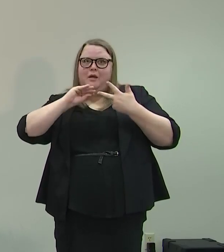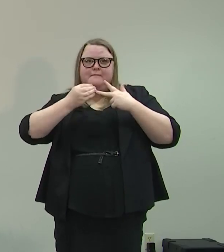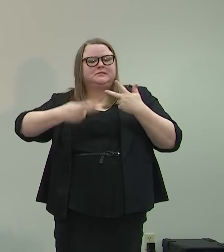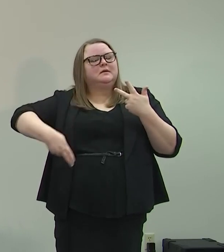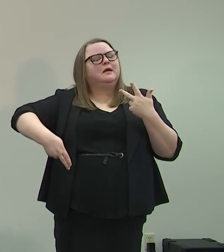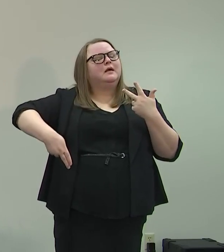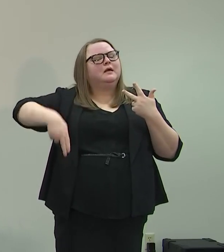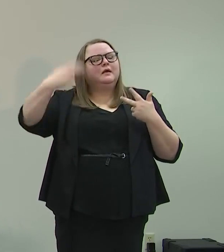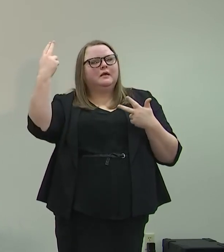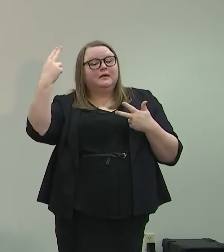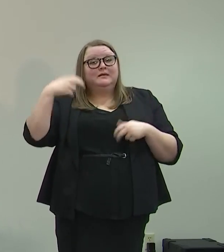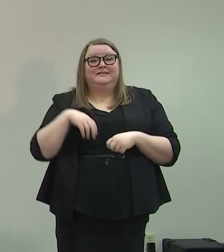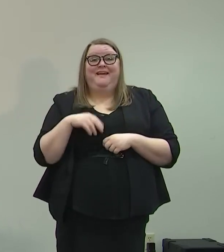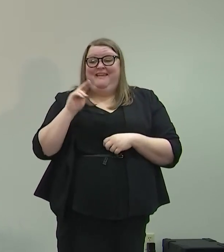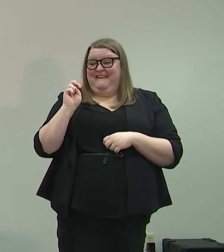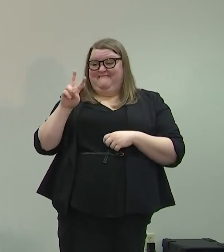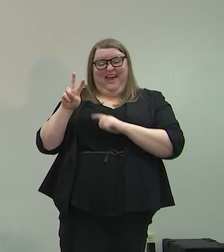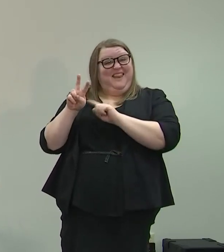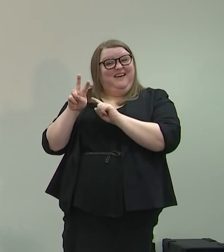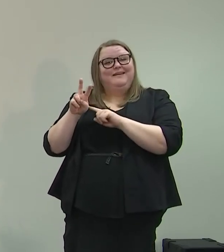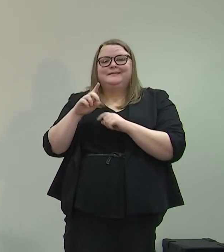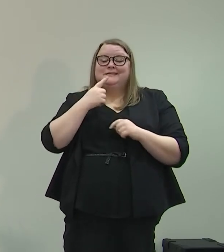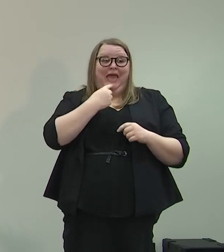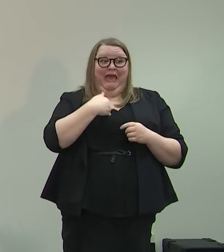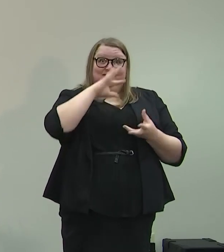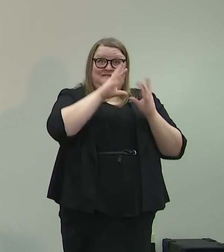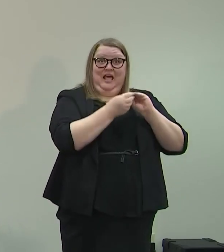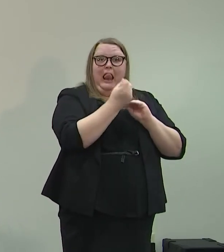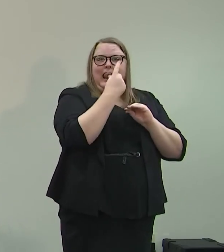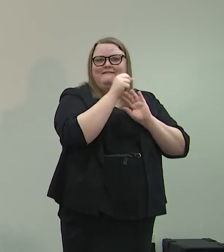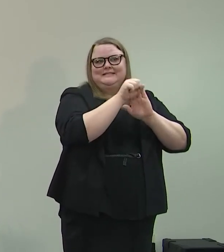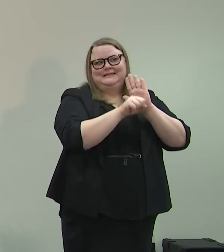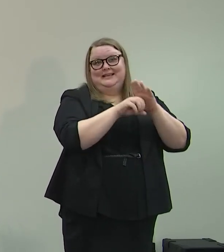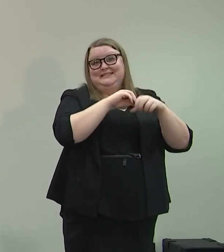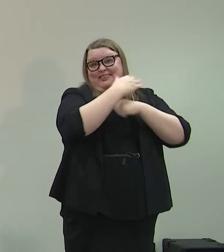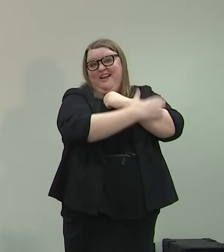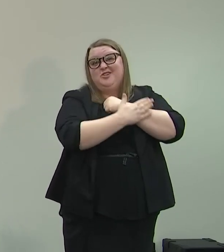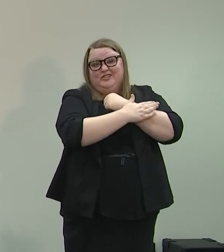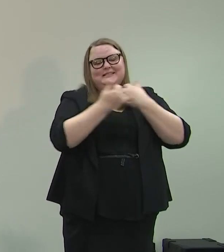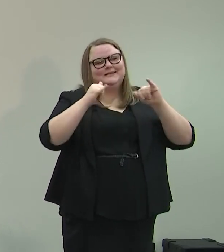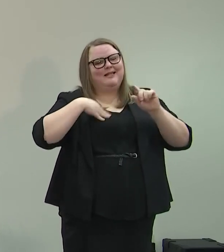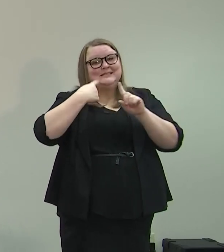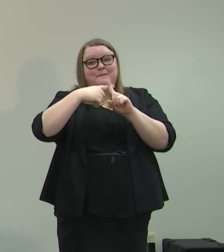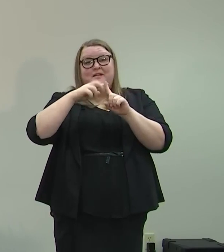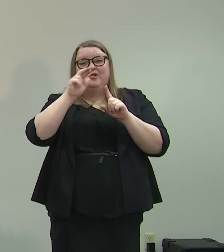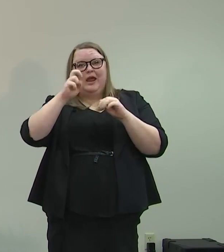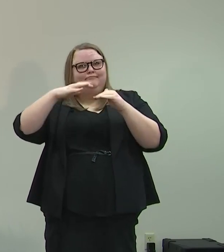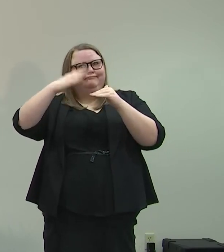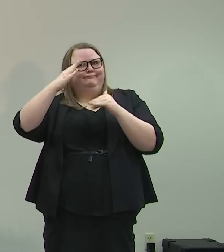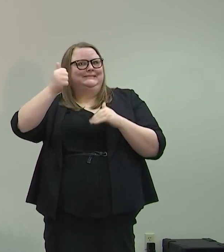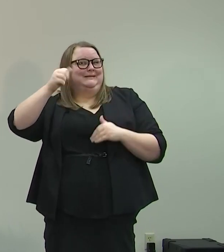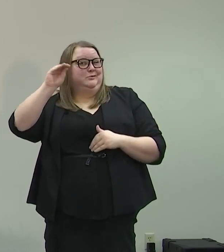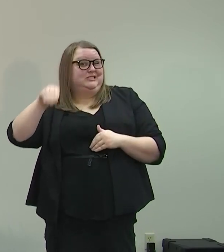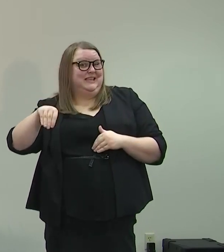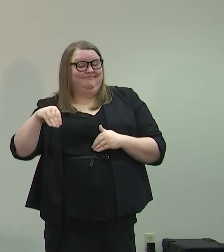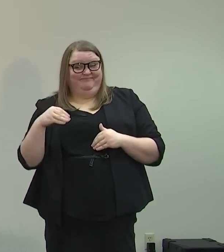Nevada is one of only 11 states in the country that still has a positivity rate above 10%.